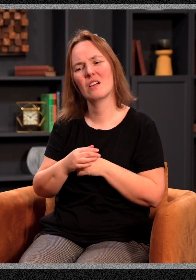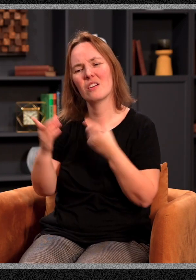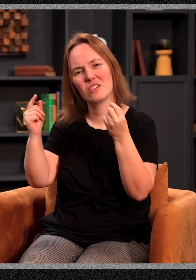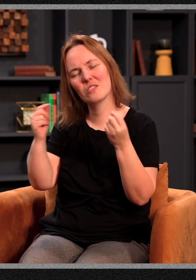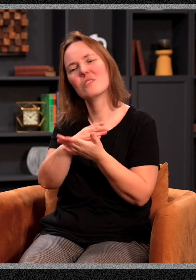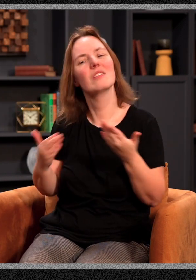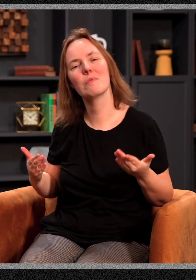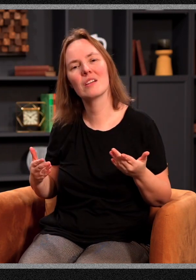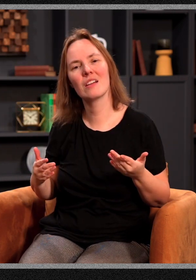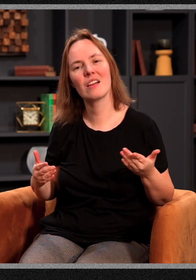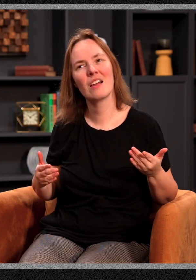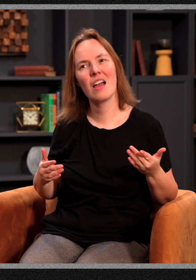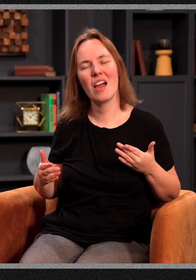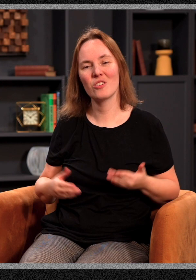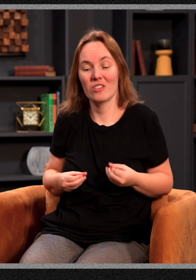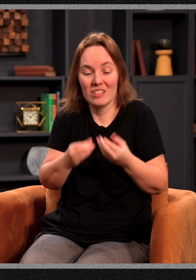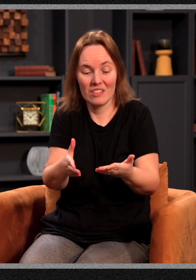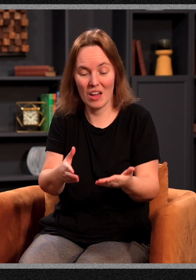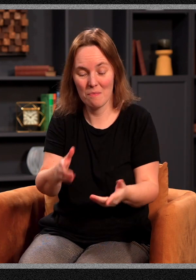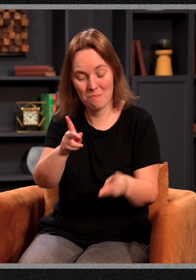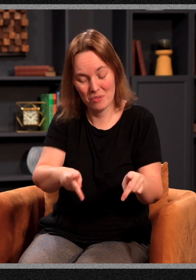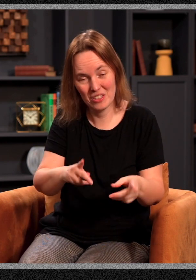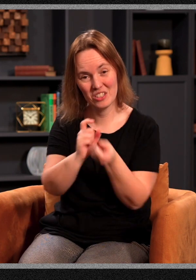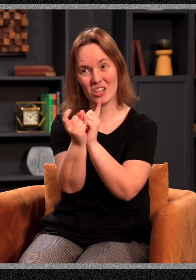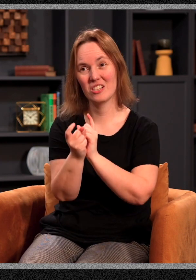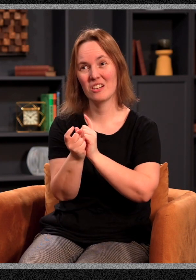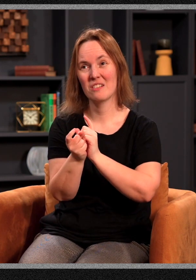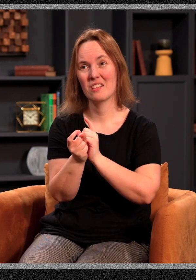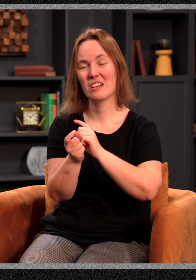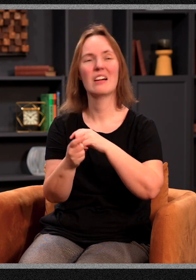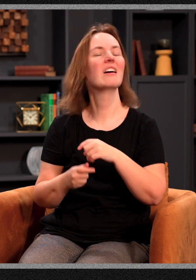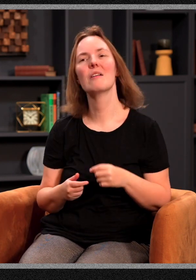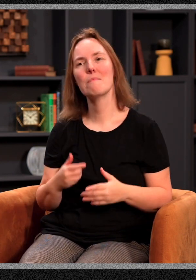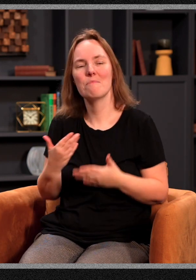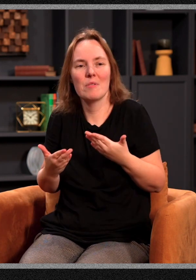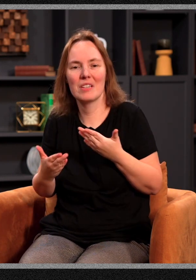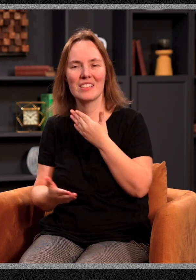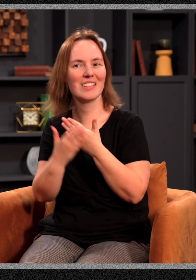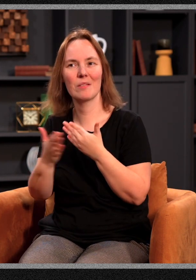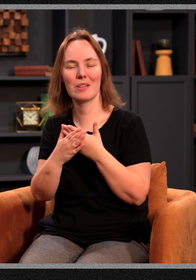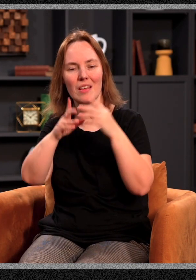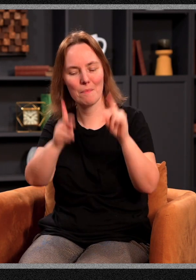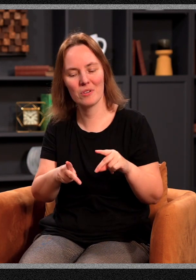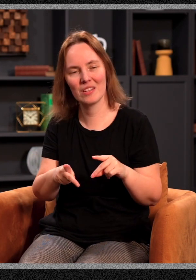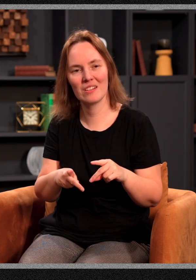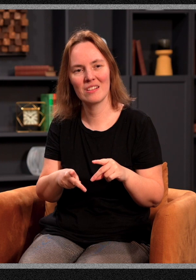going to do something. You're going to leave that person changed. It may not be in a radical way. It may be. But it may just be simply that person having